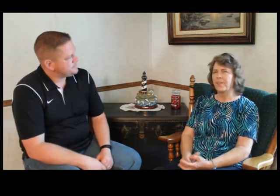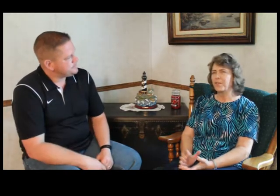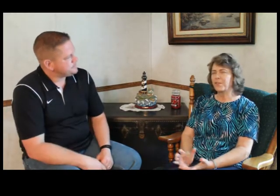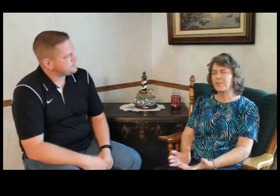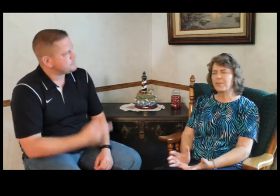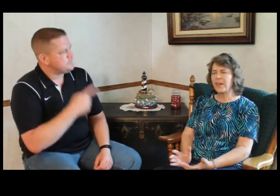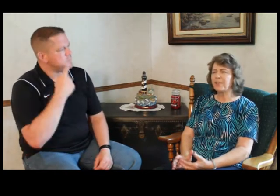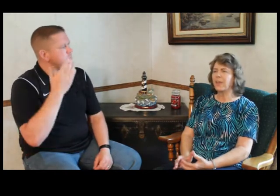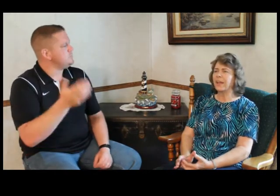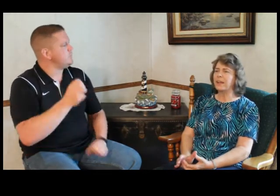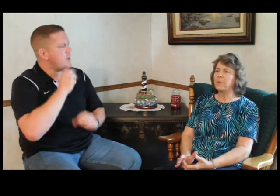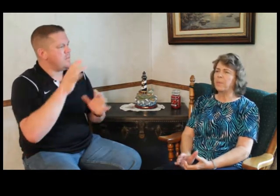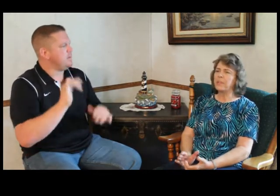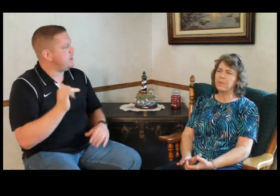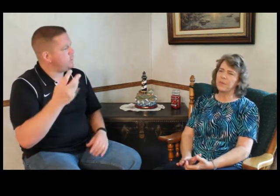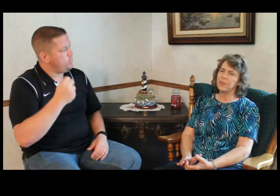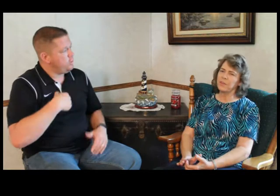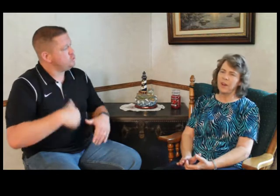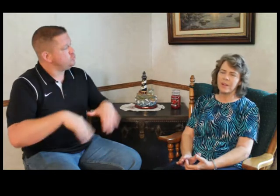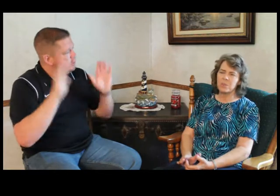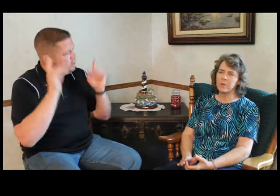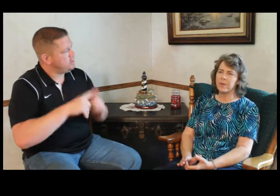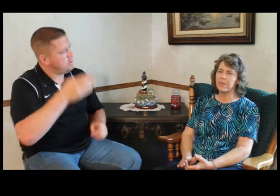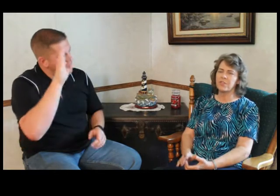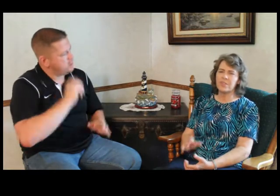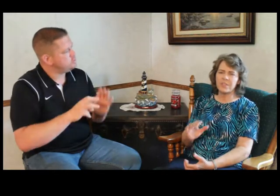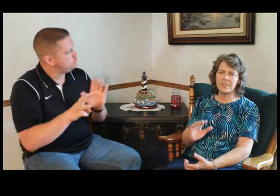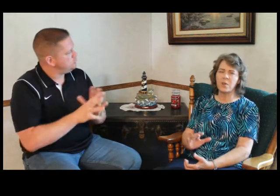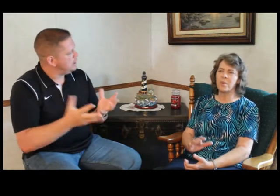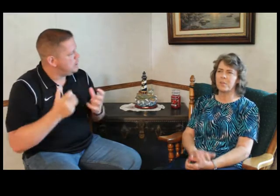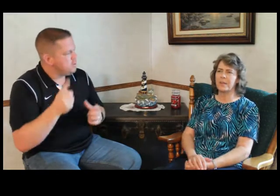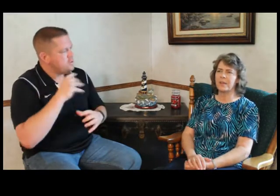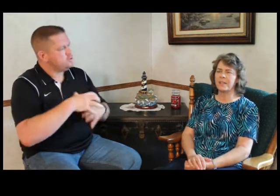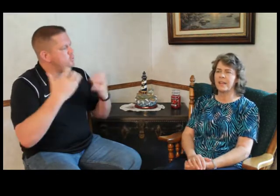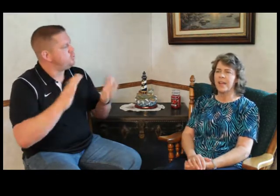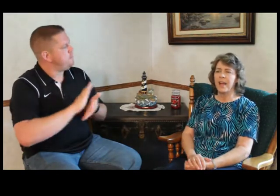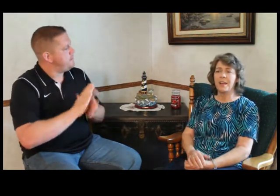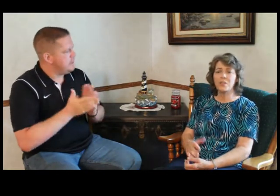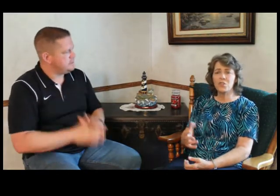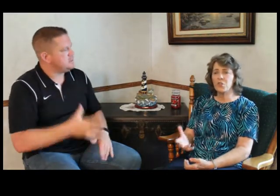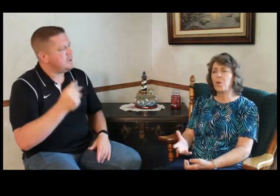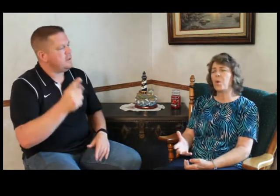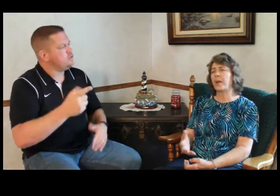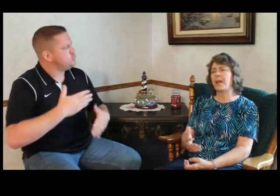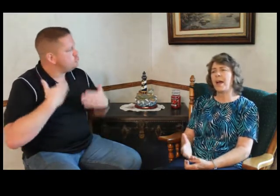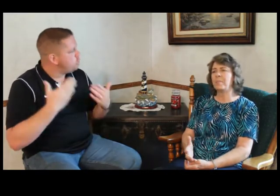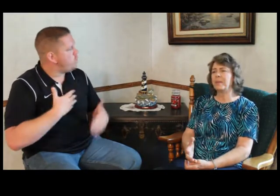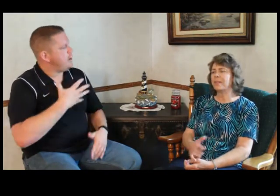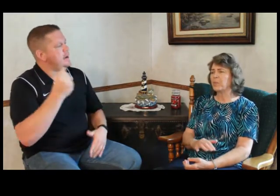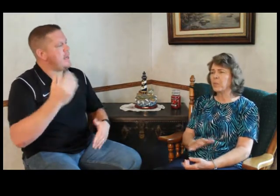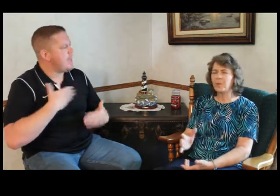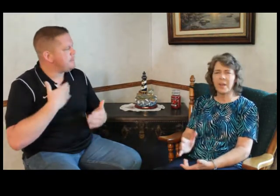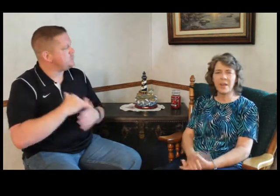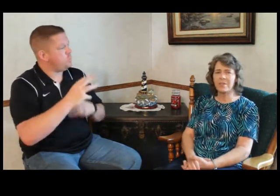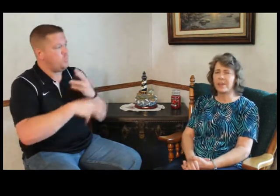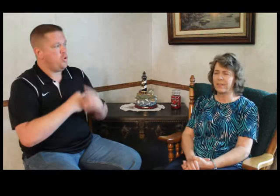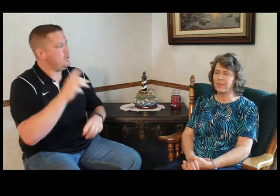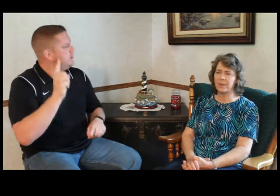There's nothing like it. When we surrender to God's will, there's just so much peace. And there's joy and happiness that the world can never give you.